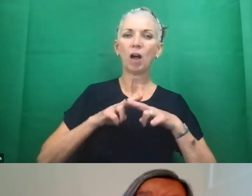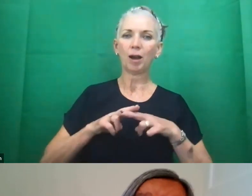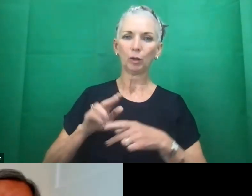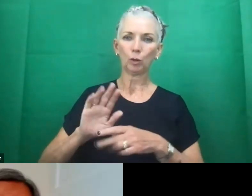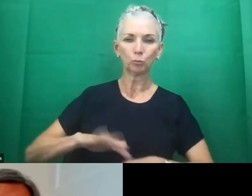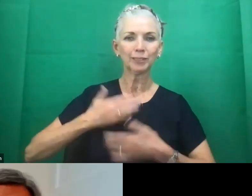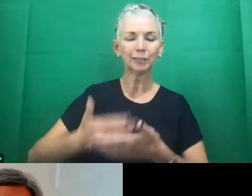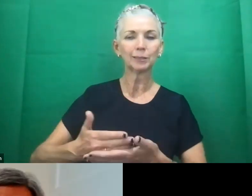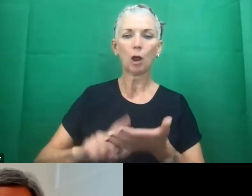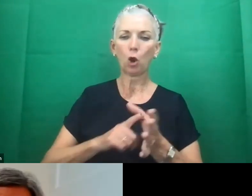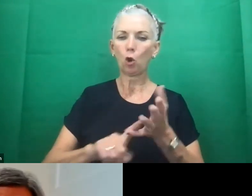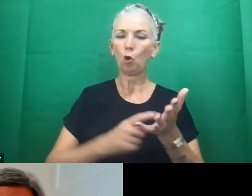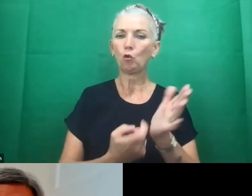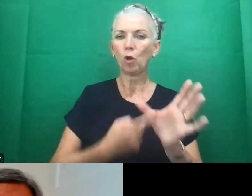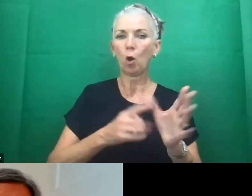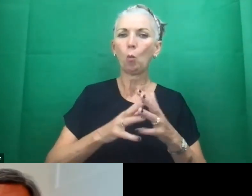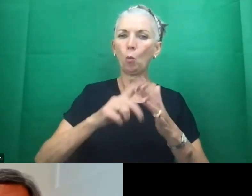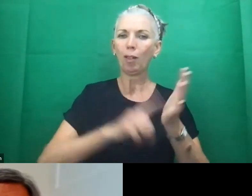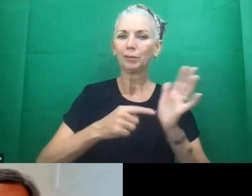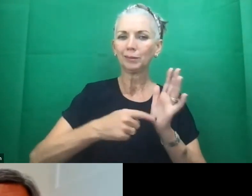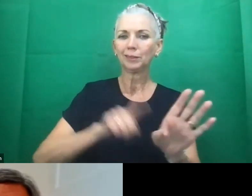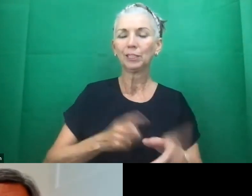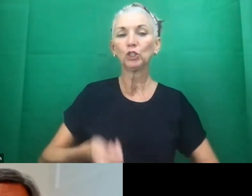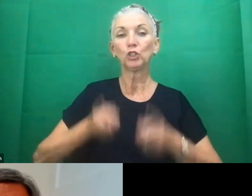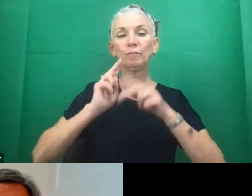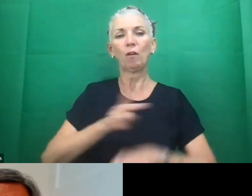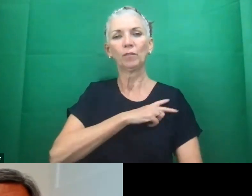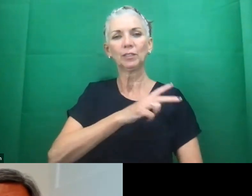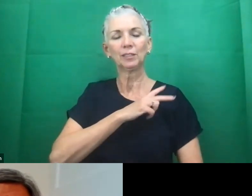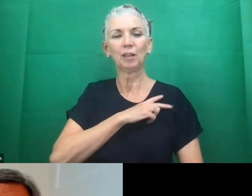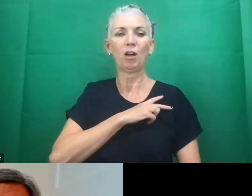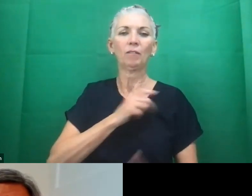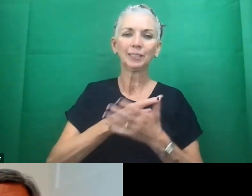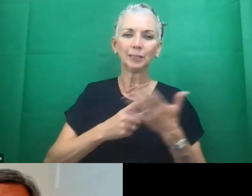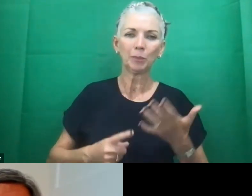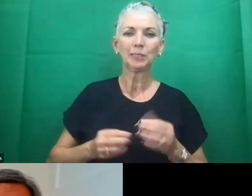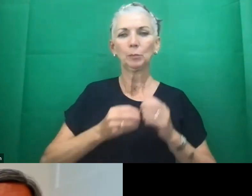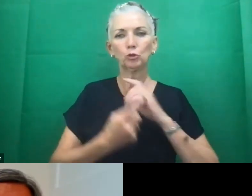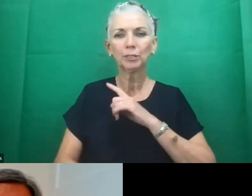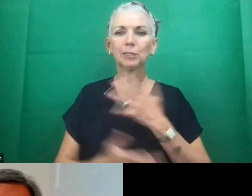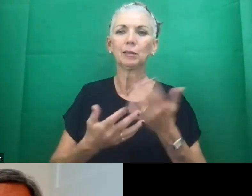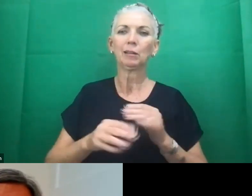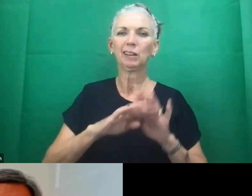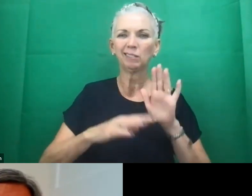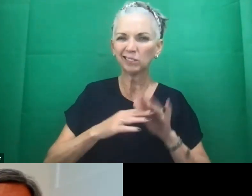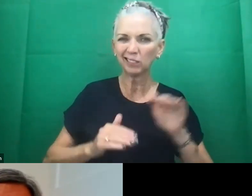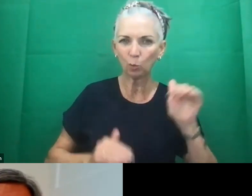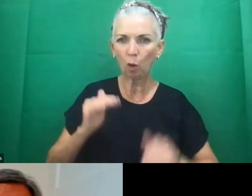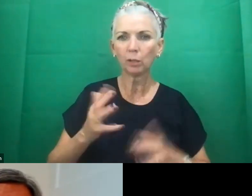the Forum Director and Chief Officer of the Bristol Disability Equality Forum, is unable to join us today, which has actually meant our first two